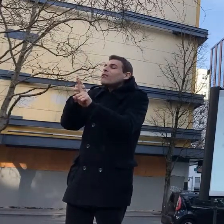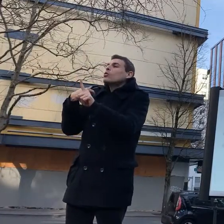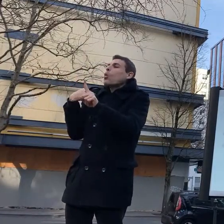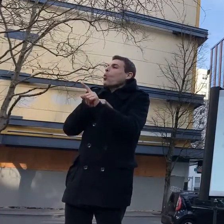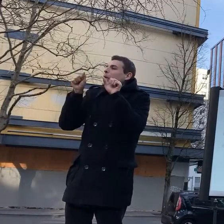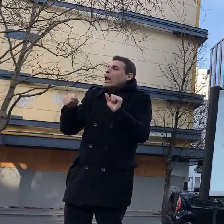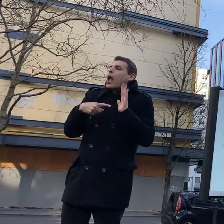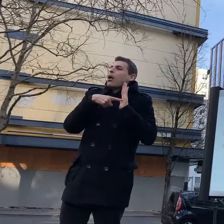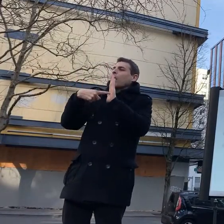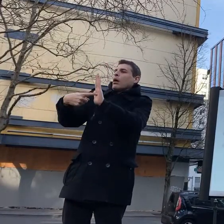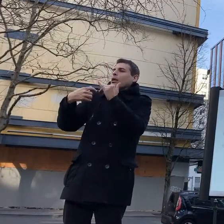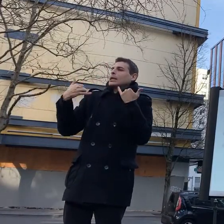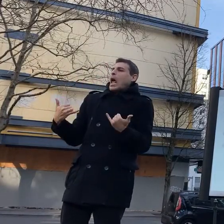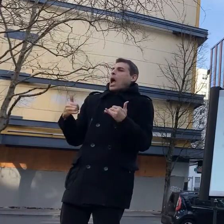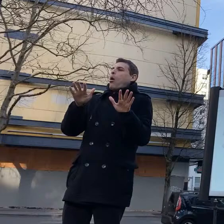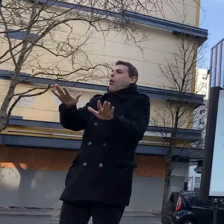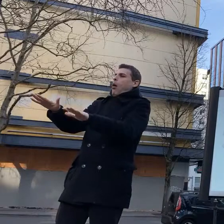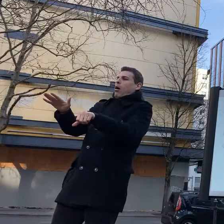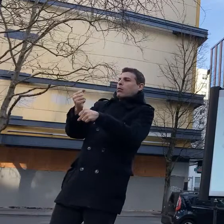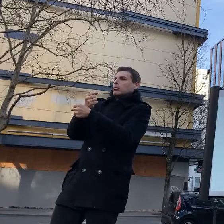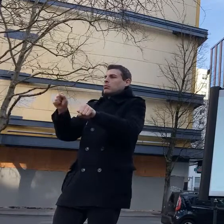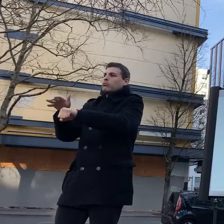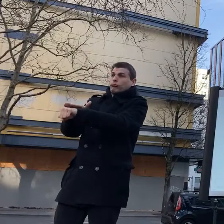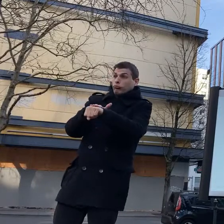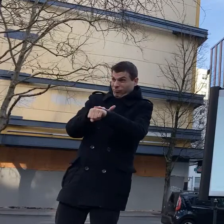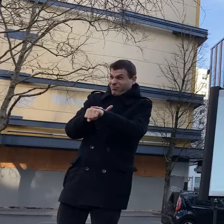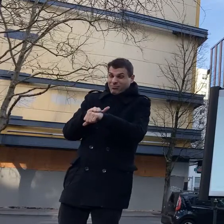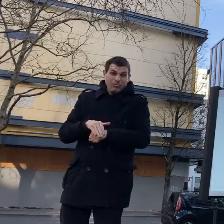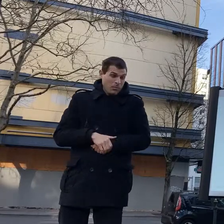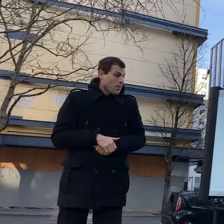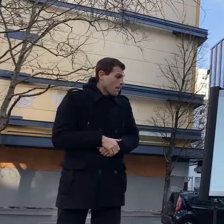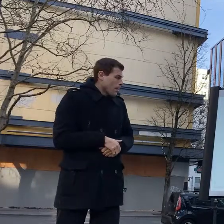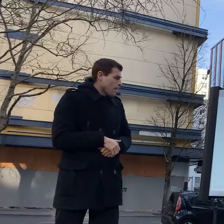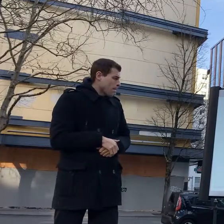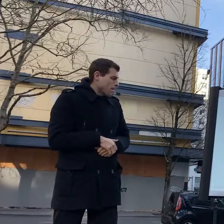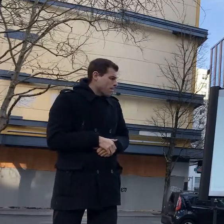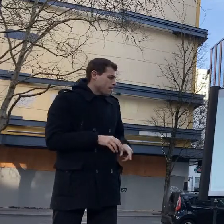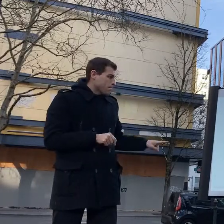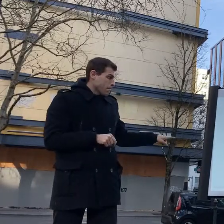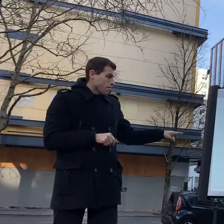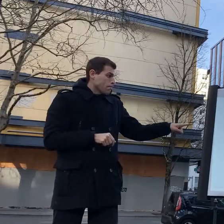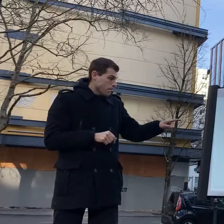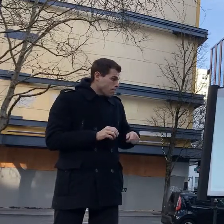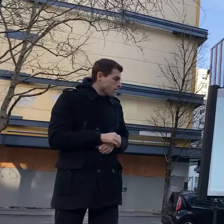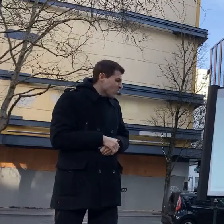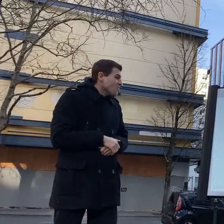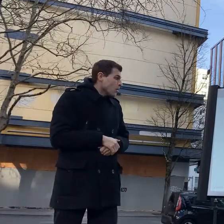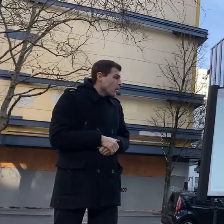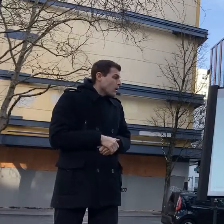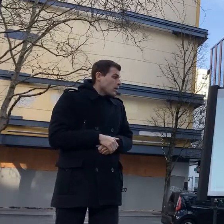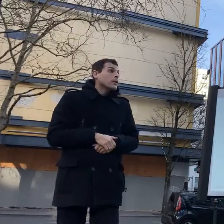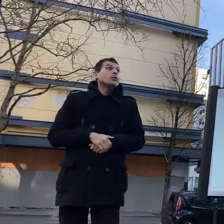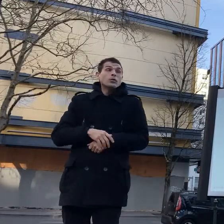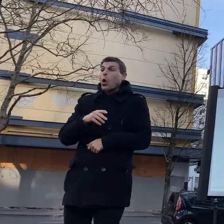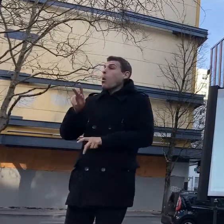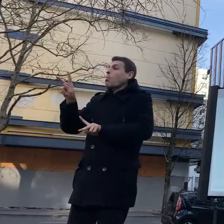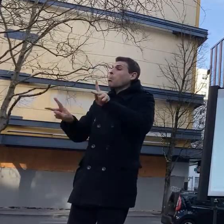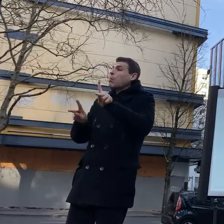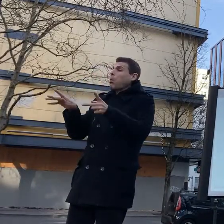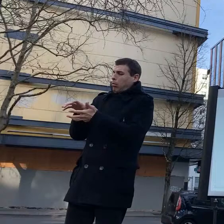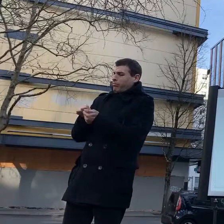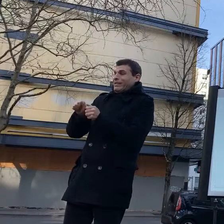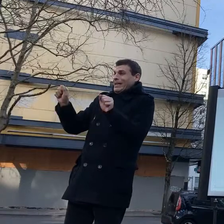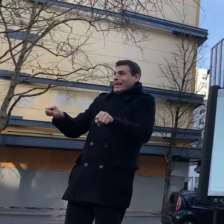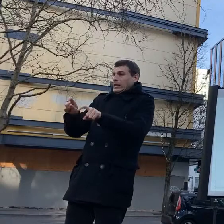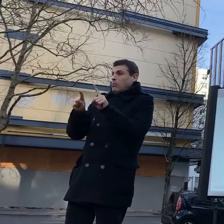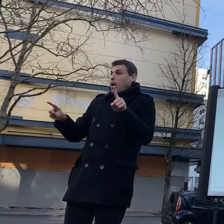um when sampled by ves um even though they um decided to